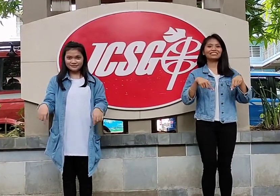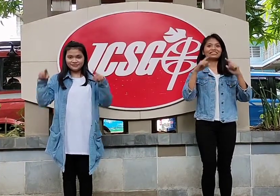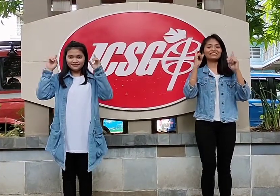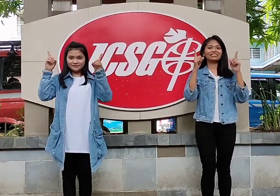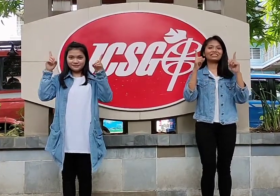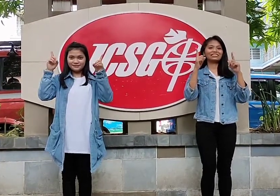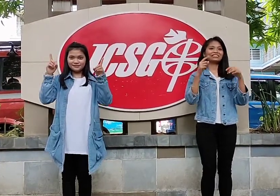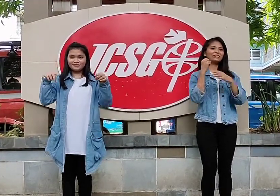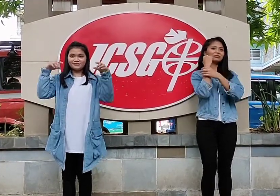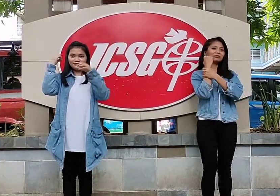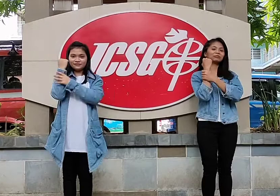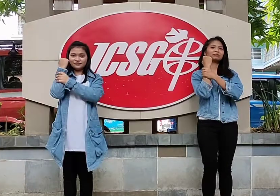Oh, come on!